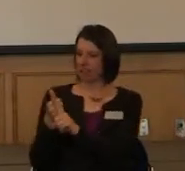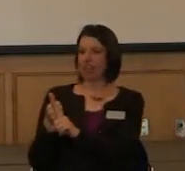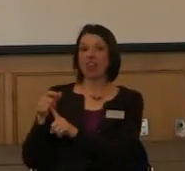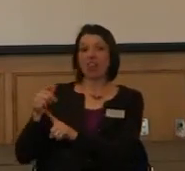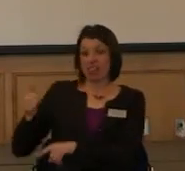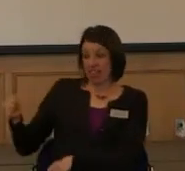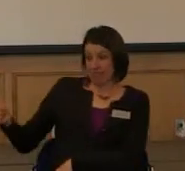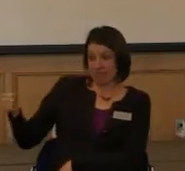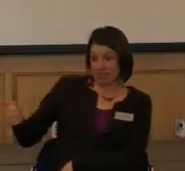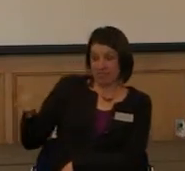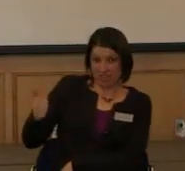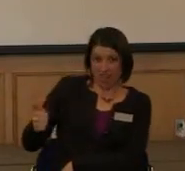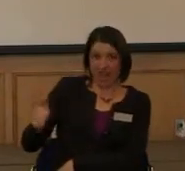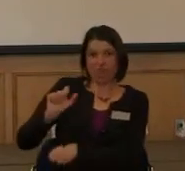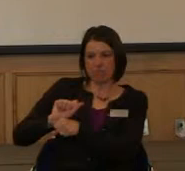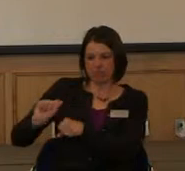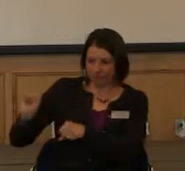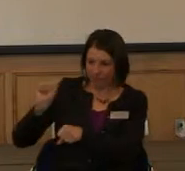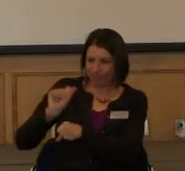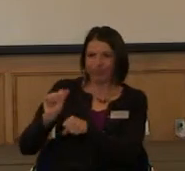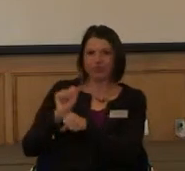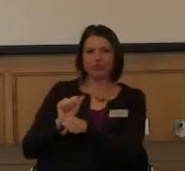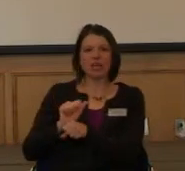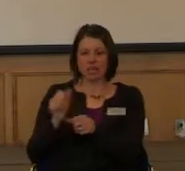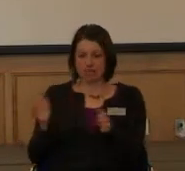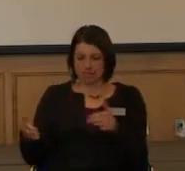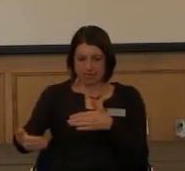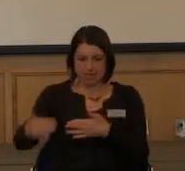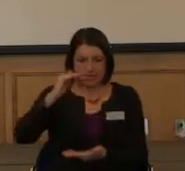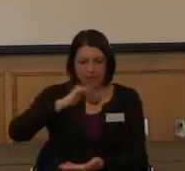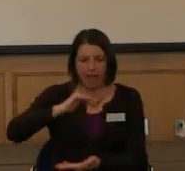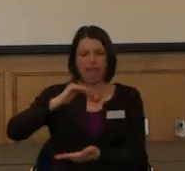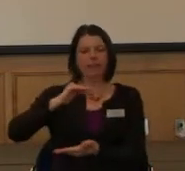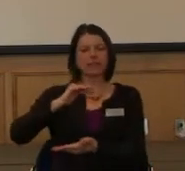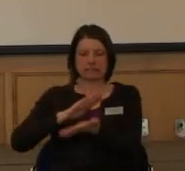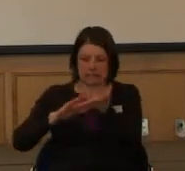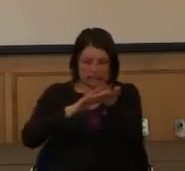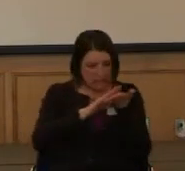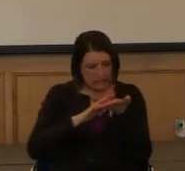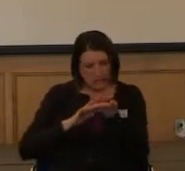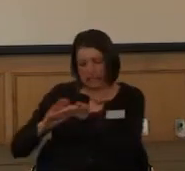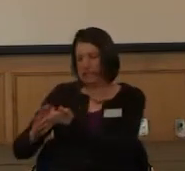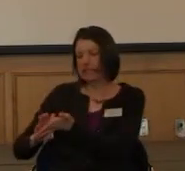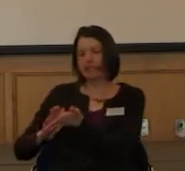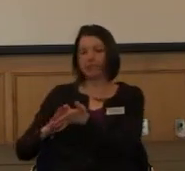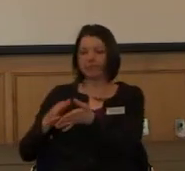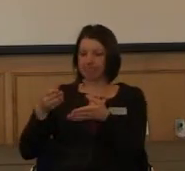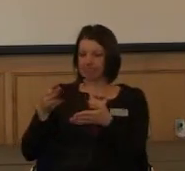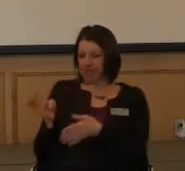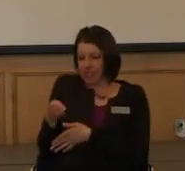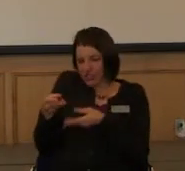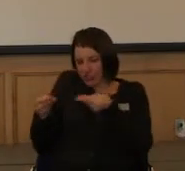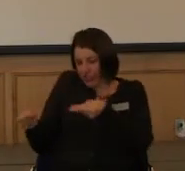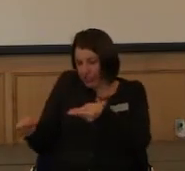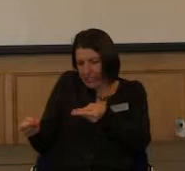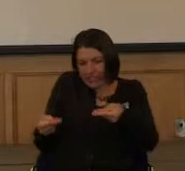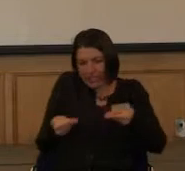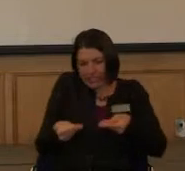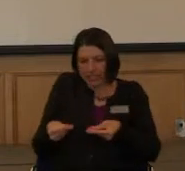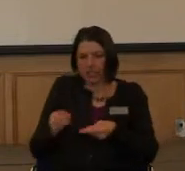labor. You know, setting up the tanks, cleaning them, feeding the fish, doing the water changes, et cetera.